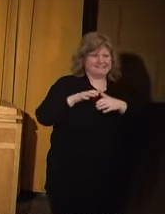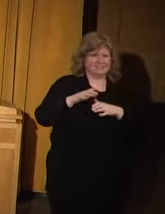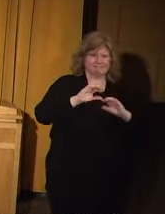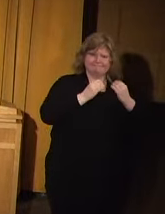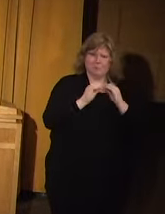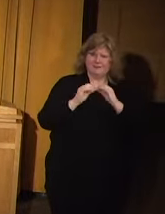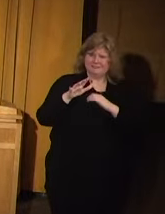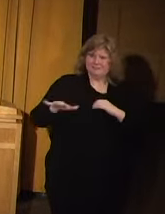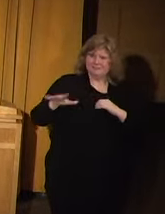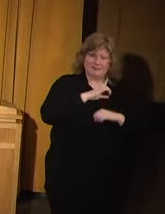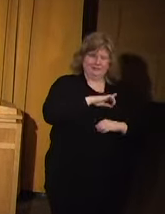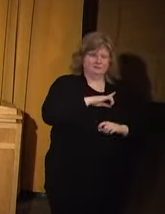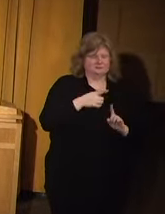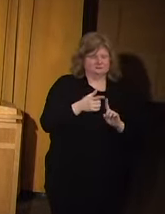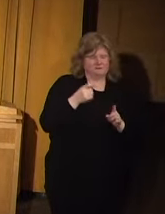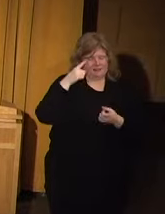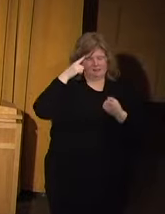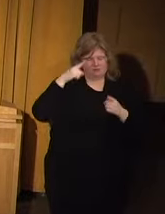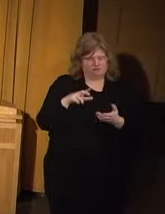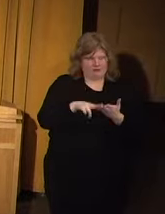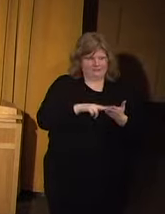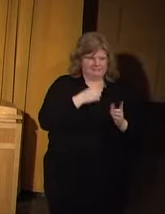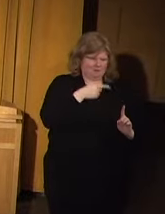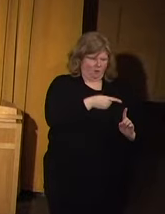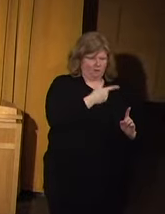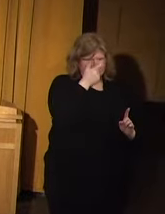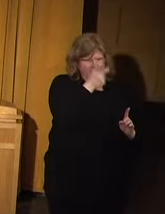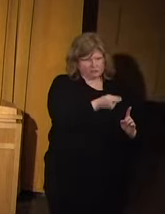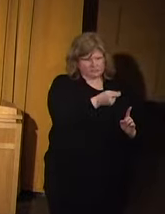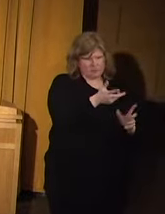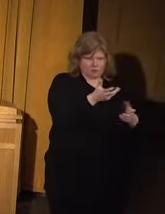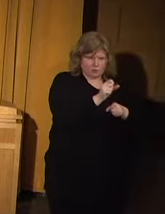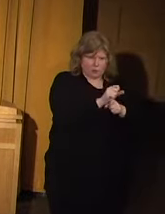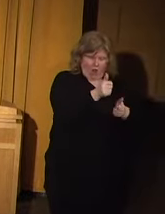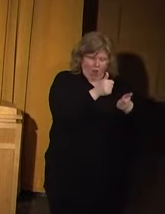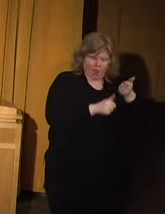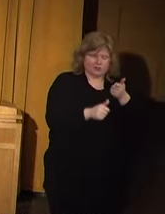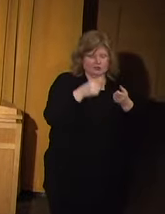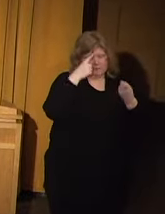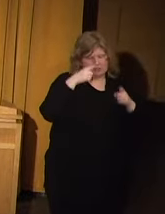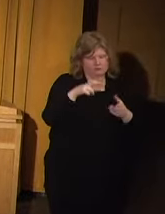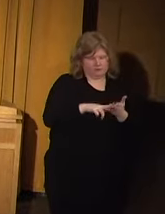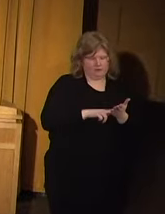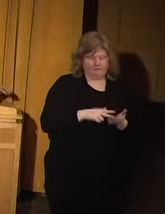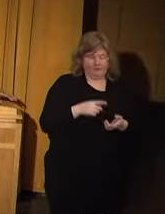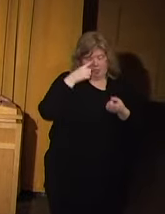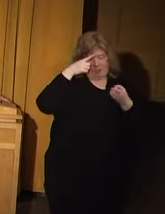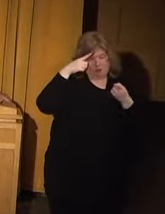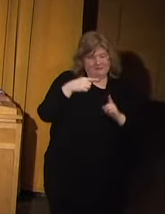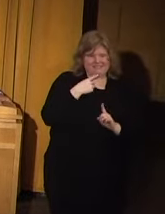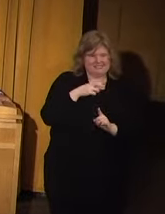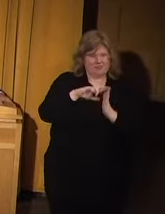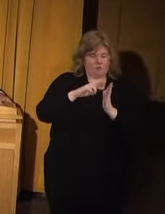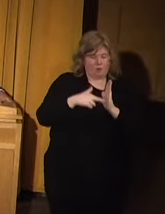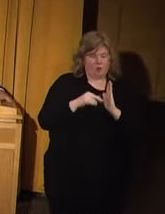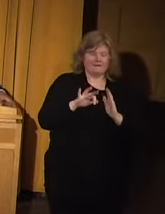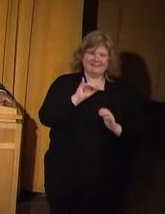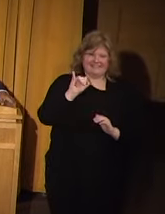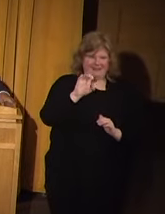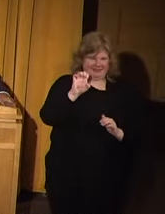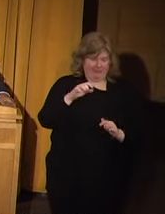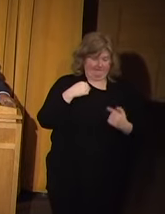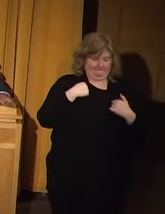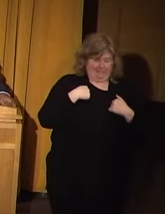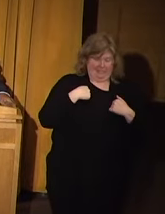as the agreement says, are interested in the work under the consent decree. And the agreement says, it is the role of the independent evaluator,